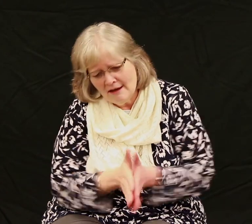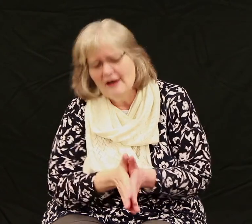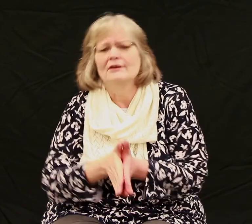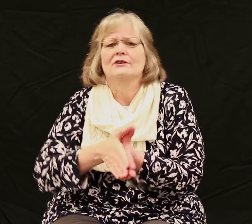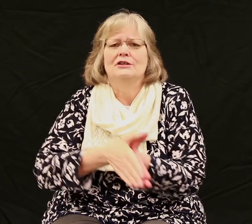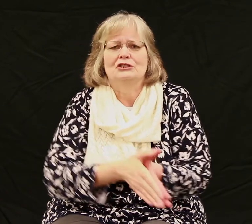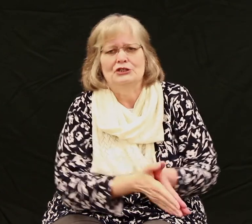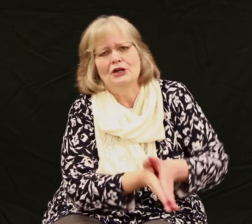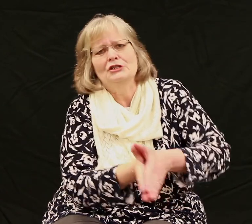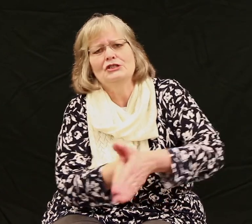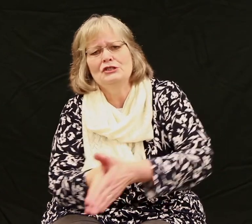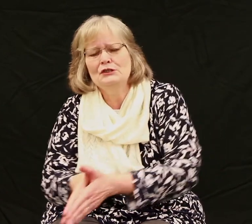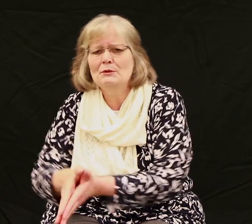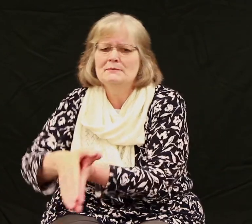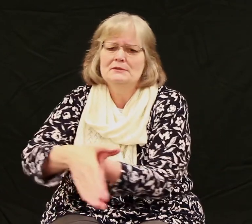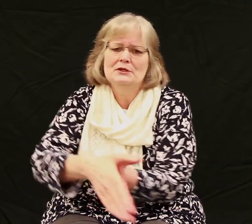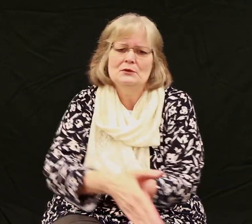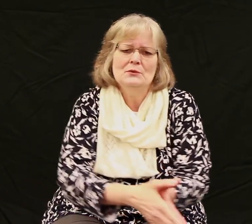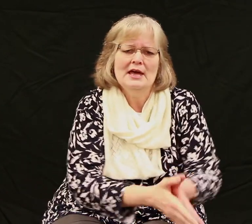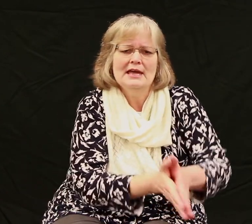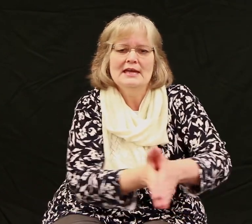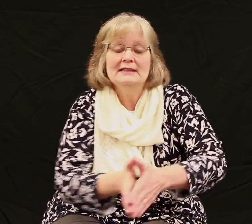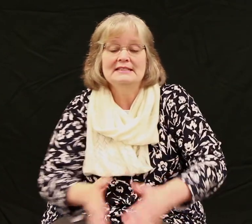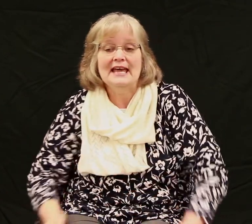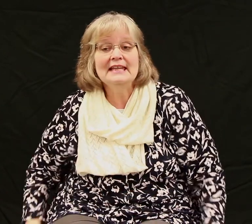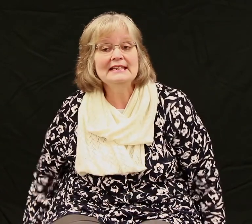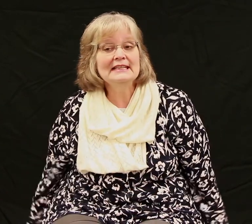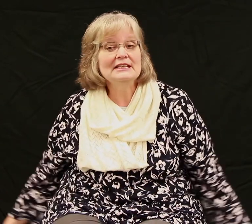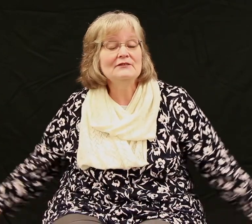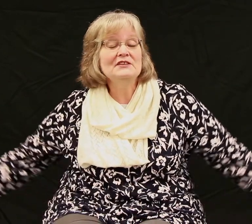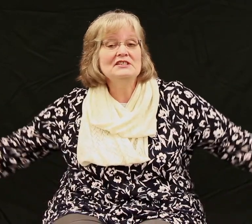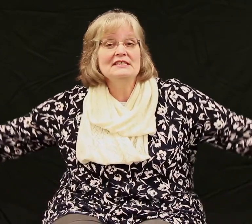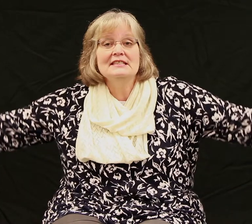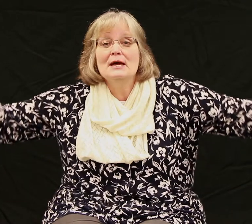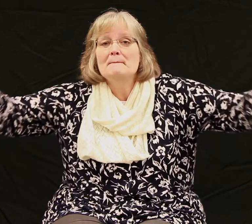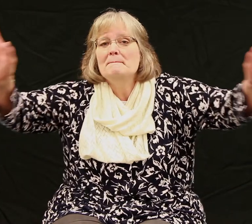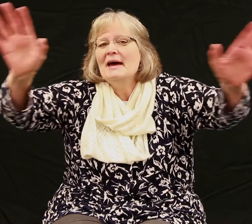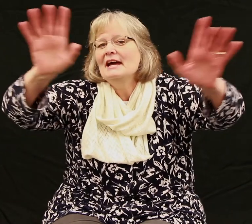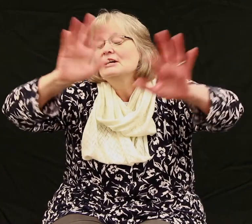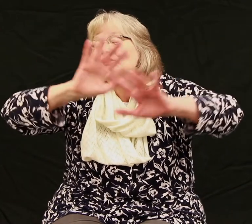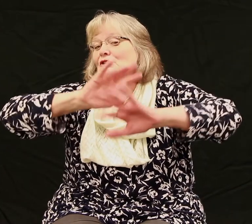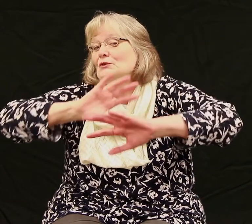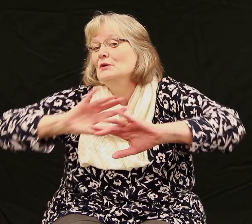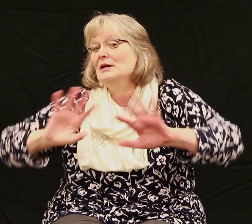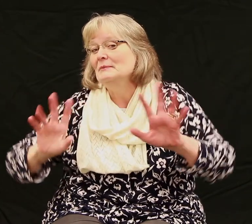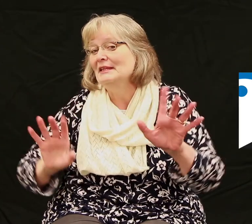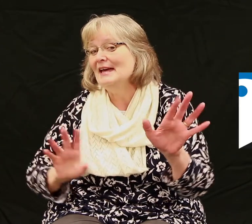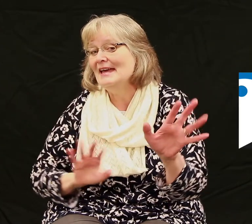hungry shark just swims away and the ten little fishies come back to play.